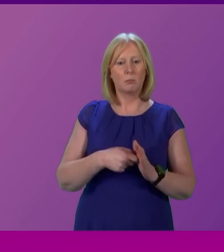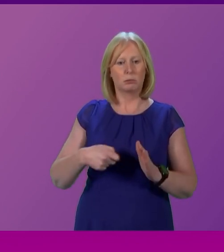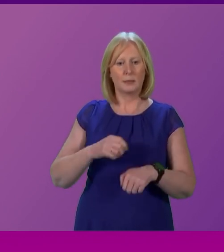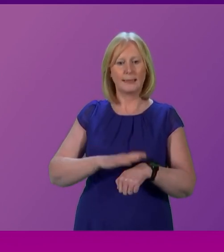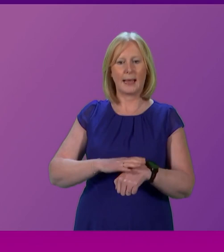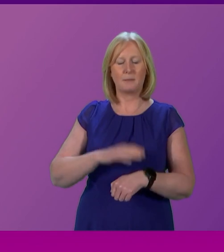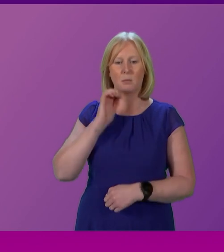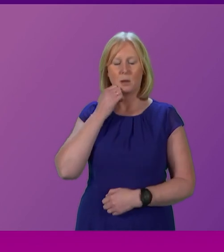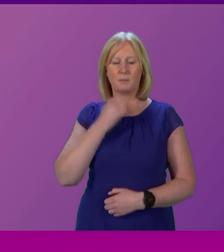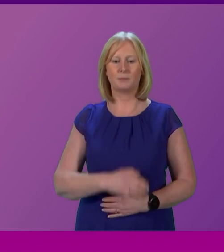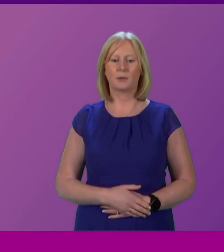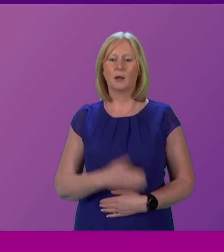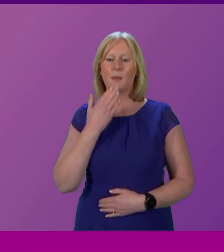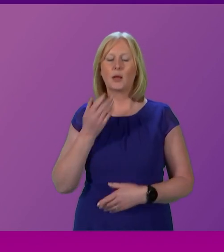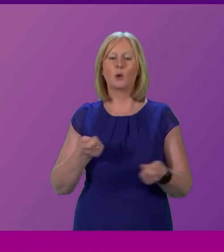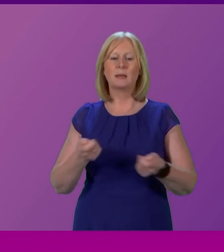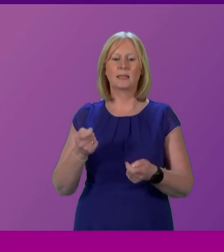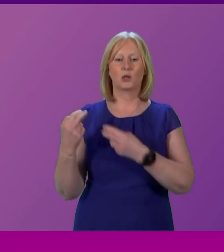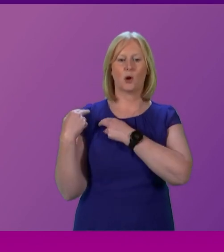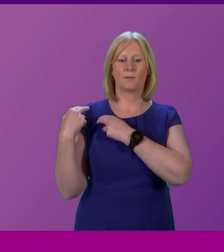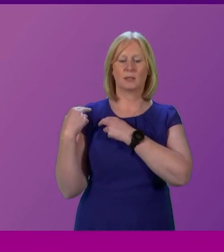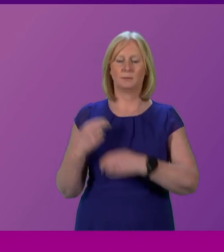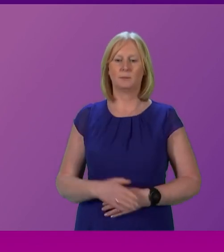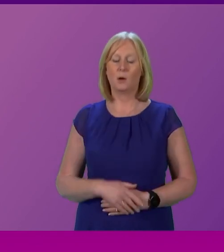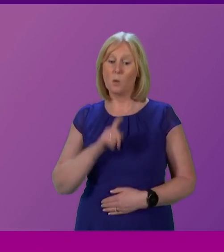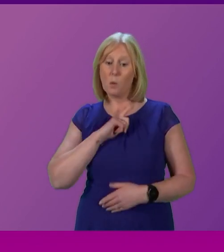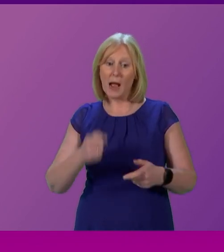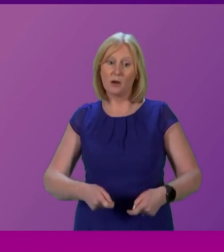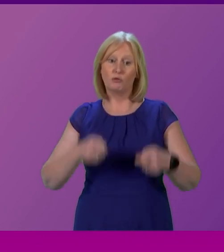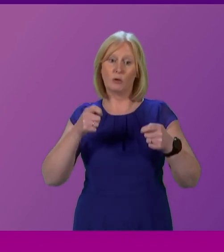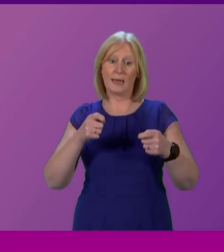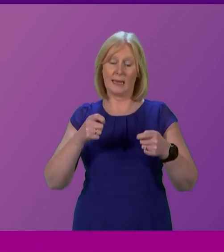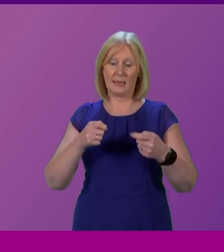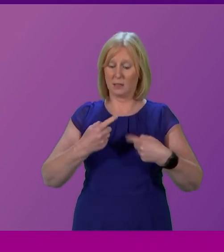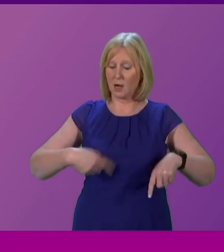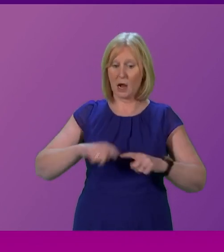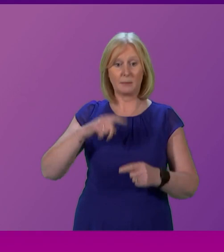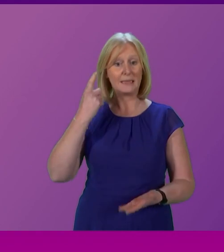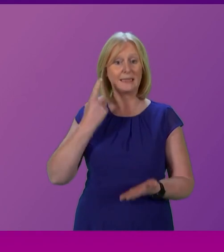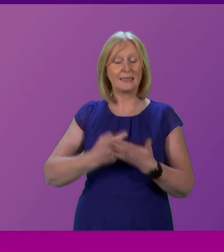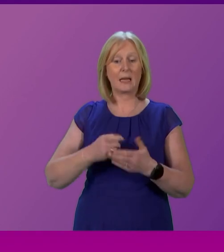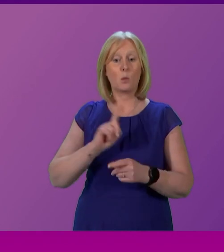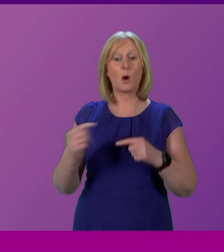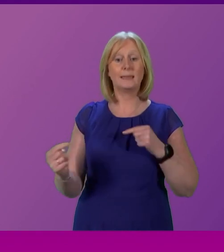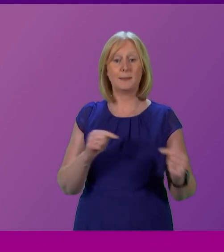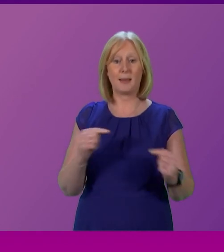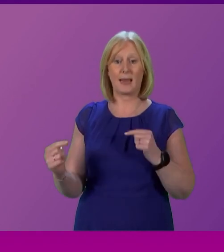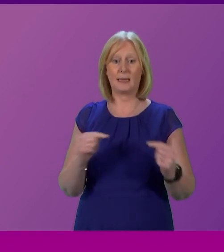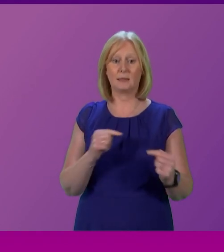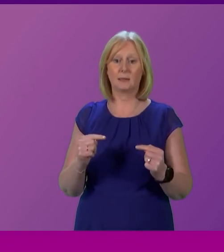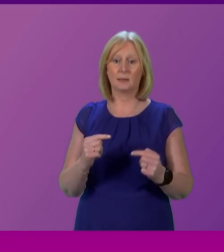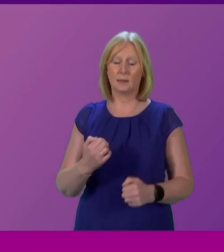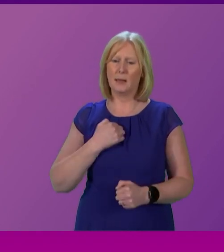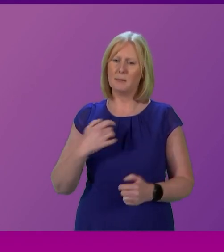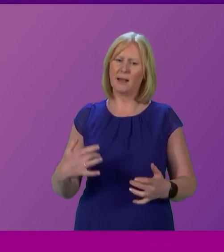appreciate that, Presiding Officer. The reason I'm mentioning this is because it's up to us to decide what we want to debate. And my view is that the